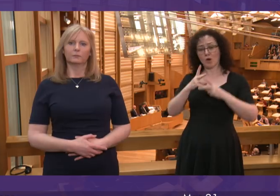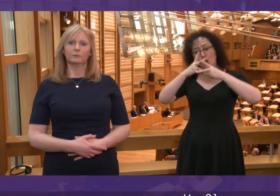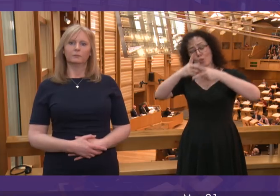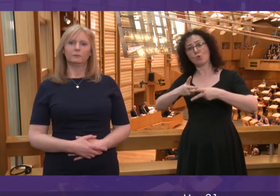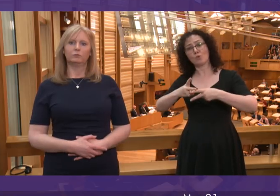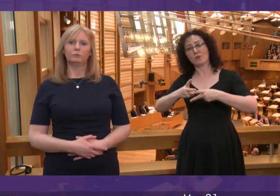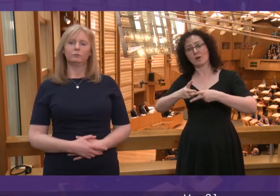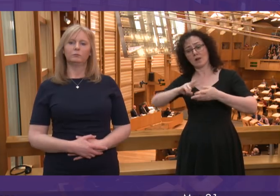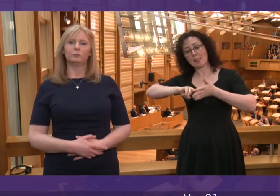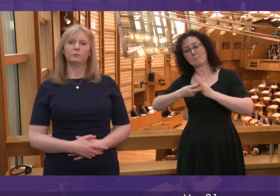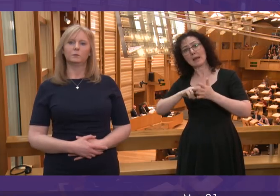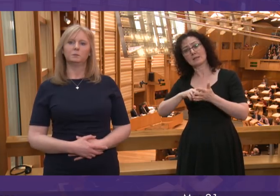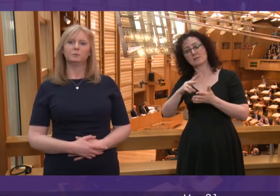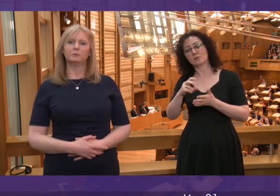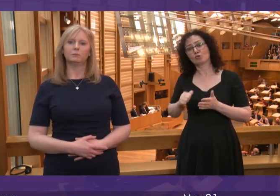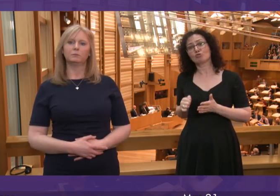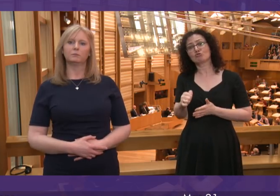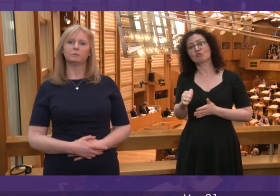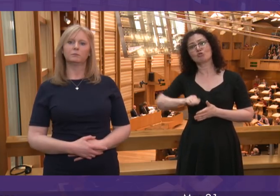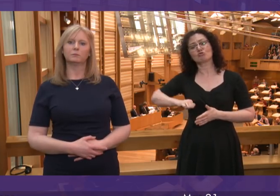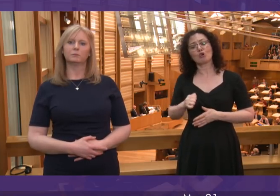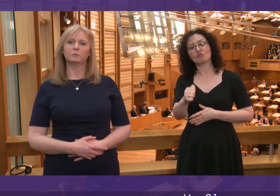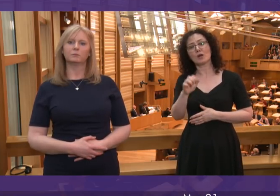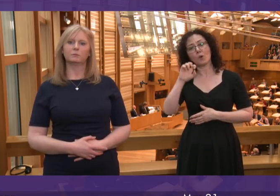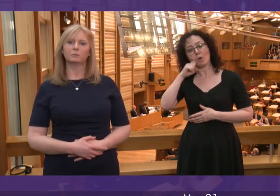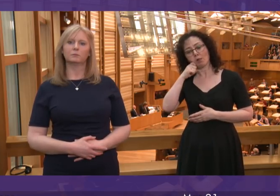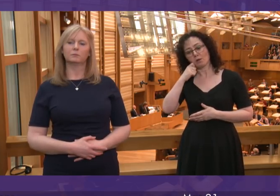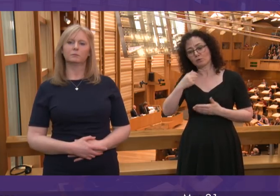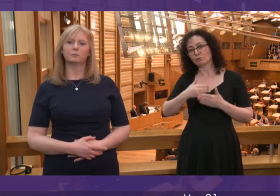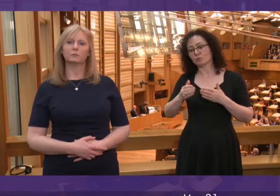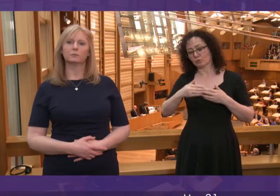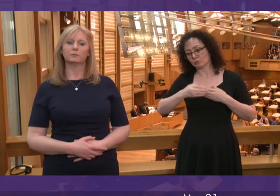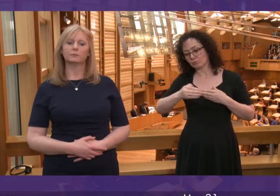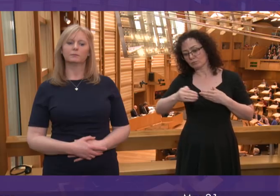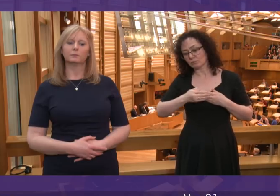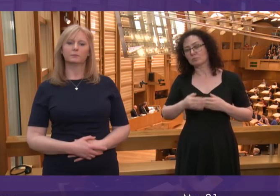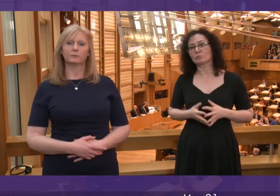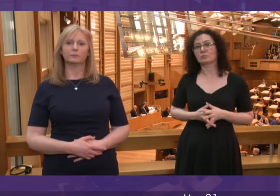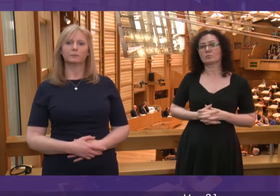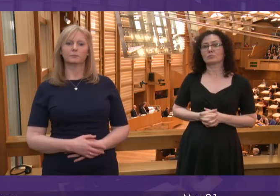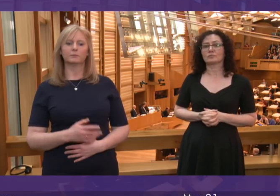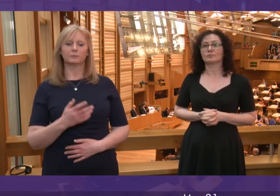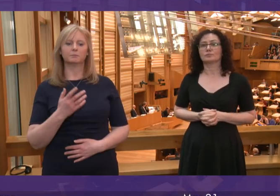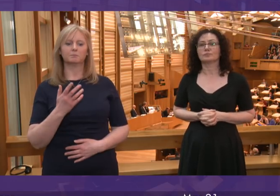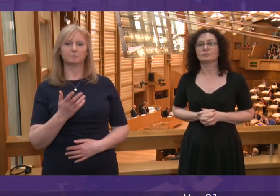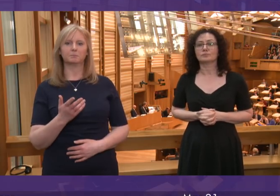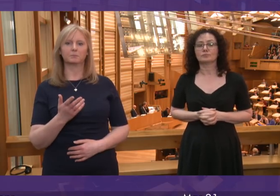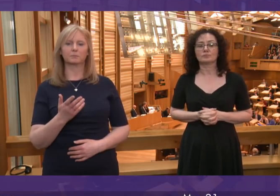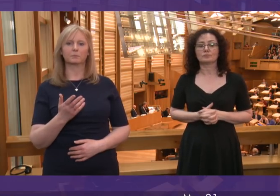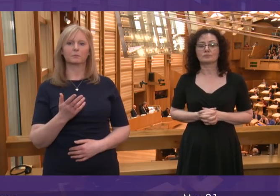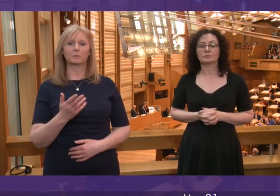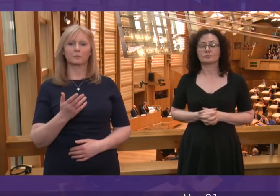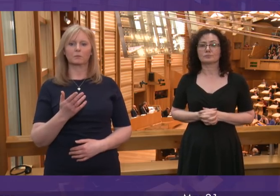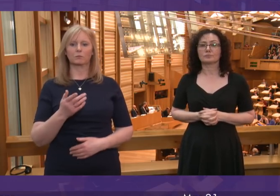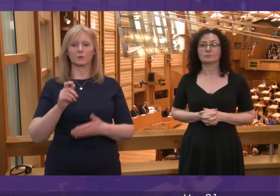plan that has been submitted by ScotRail, which will be published in the next few days? The Transport Secretary will oversee